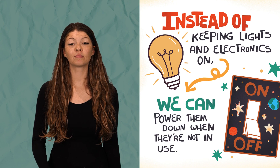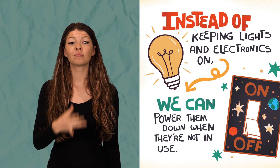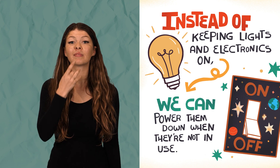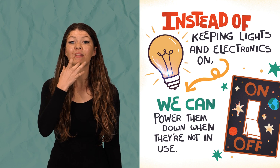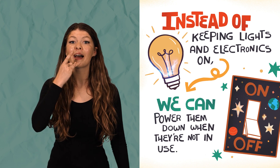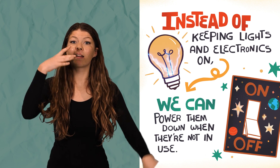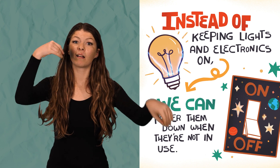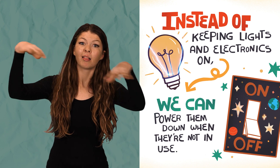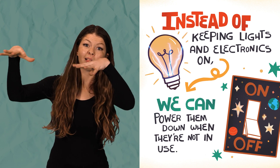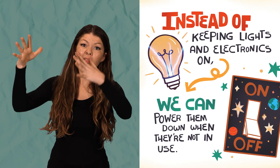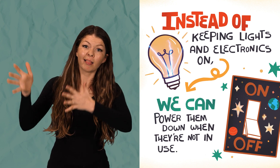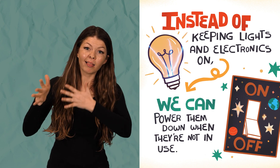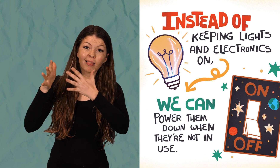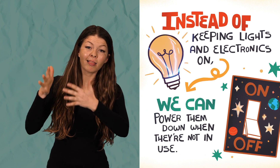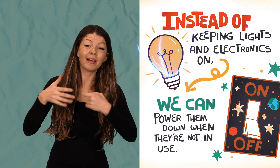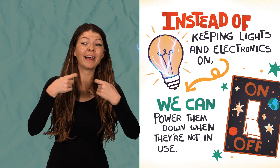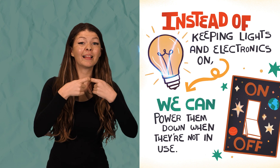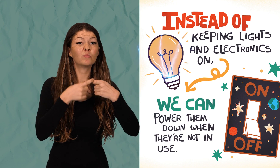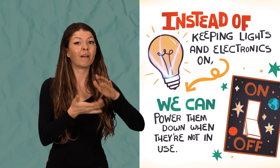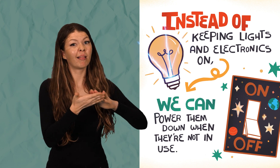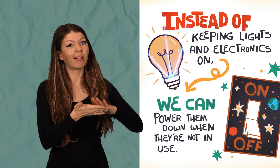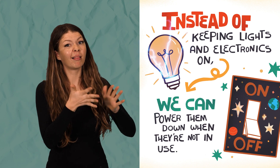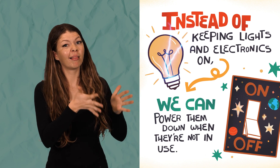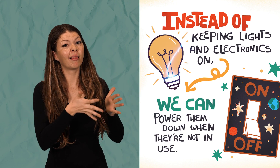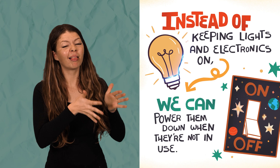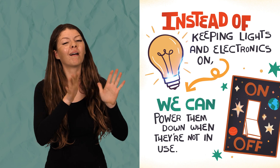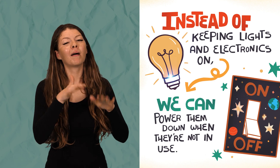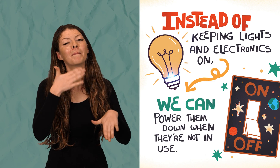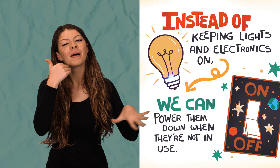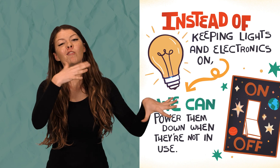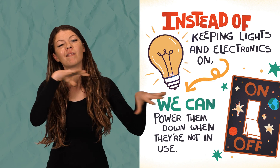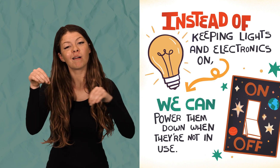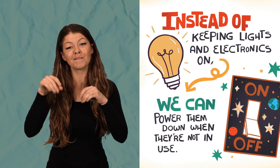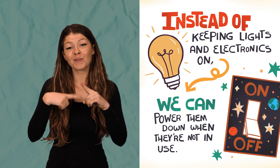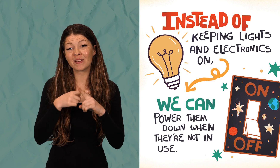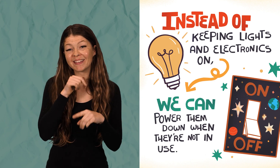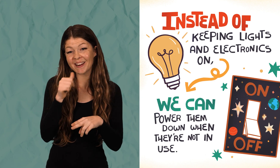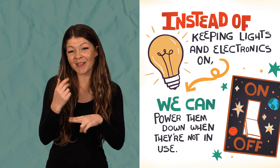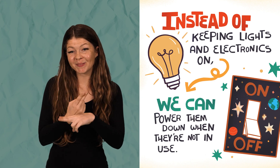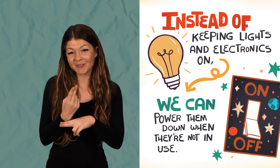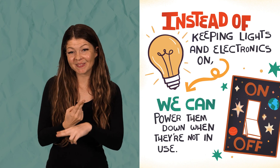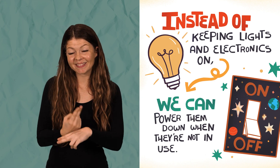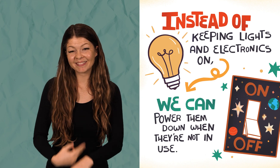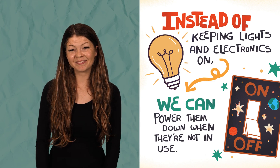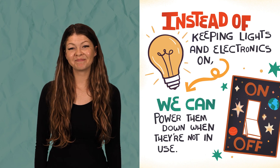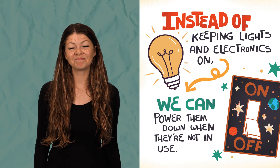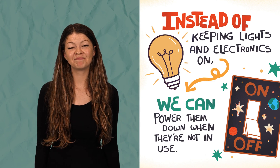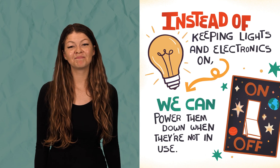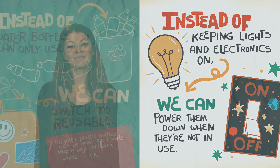Instead of keeping lights and electrics on, we can power them down when they are not in use.